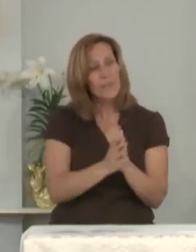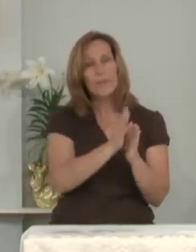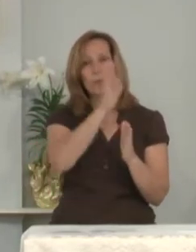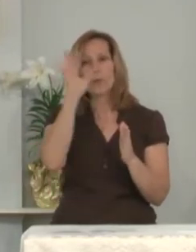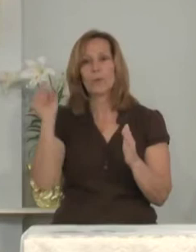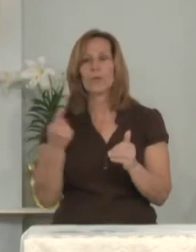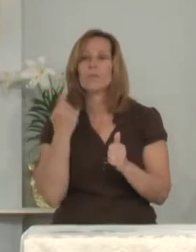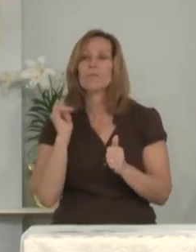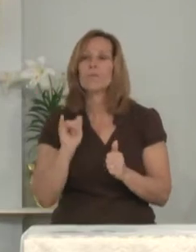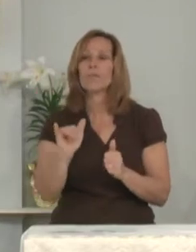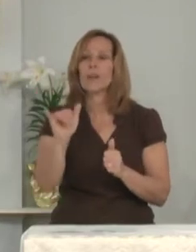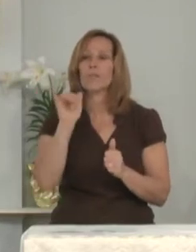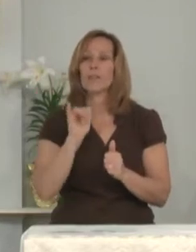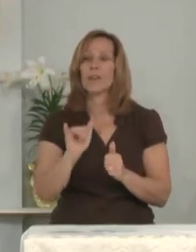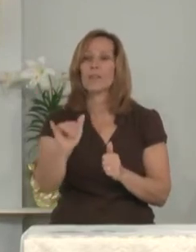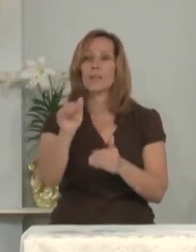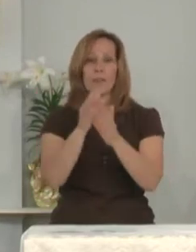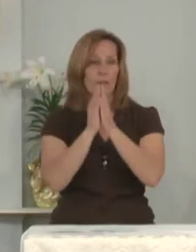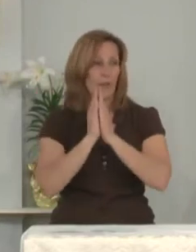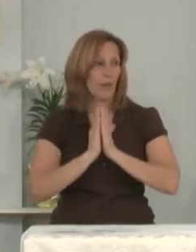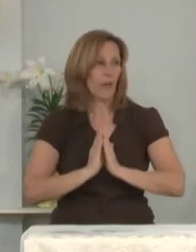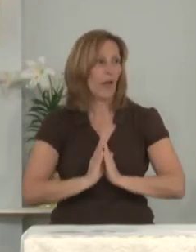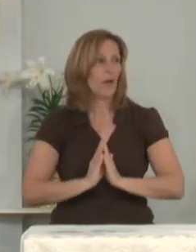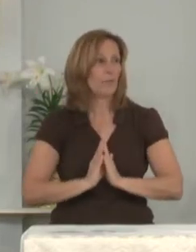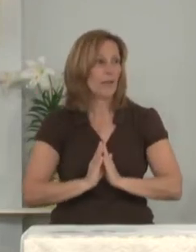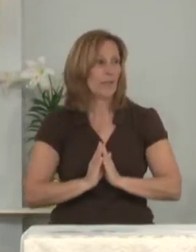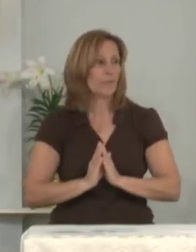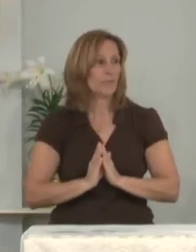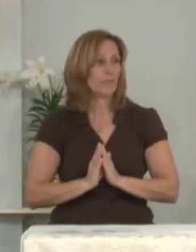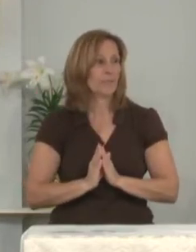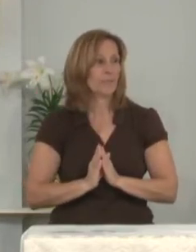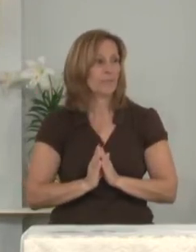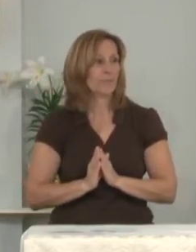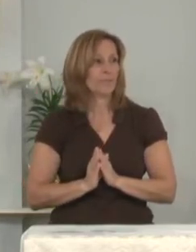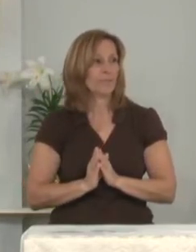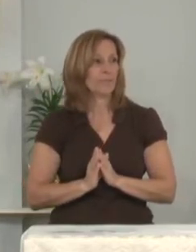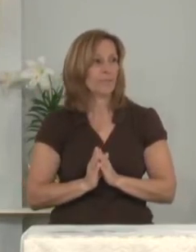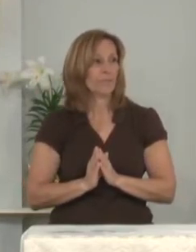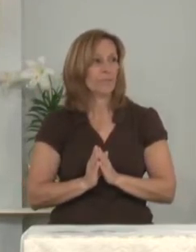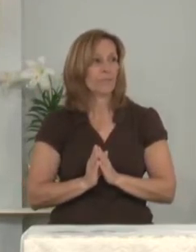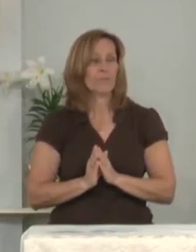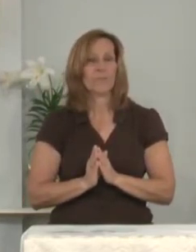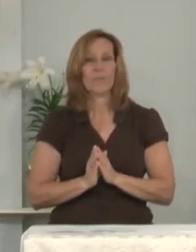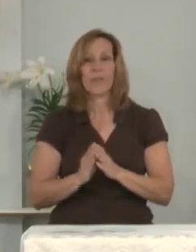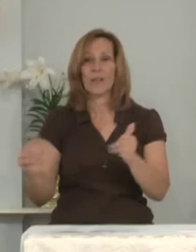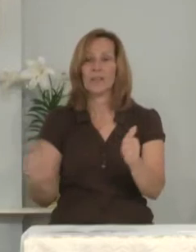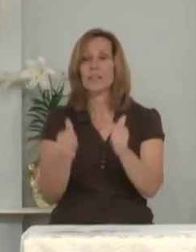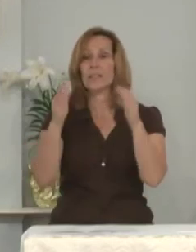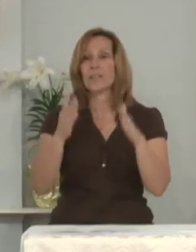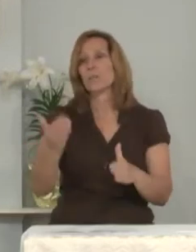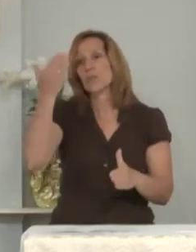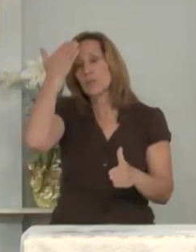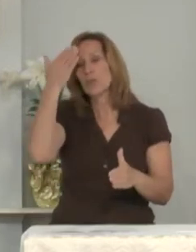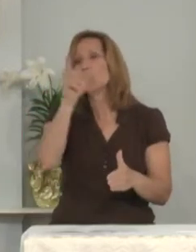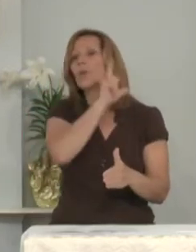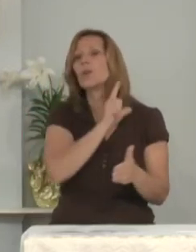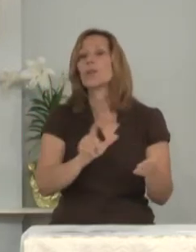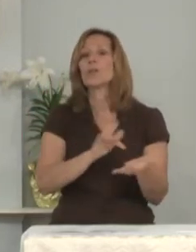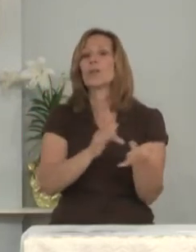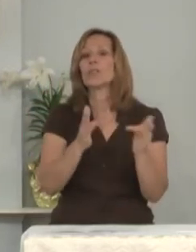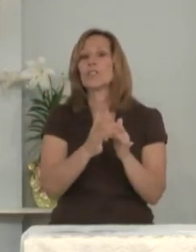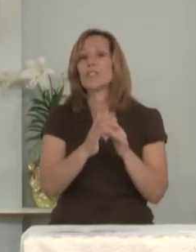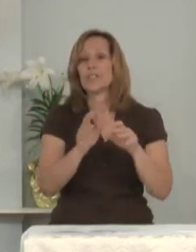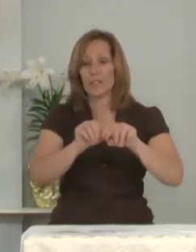and the glory forever and ever. Amen. The disciples knew the Lord Jesus